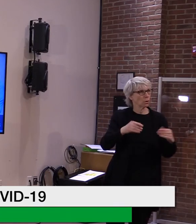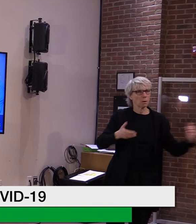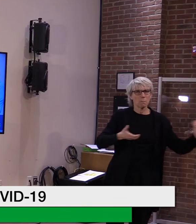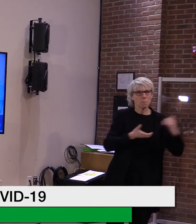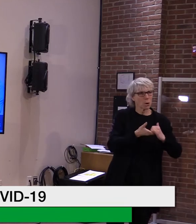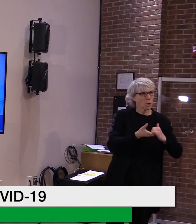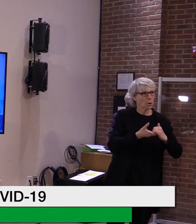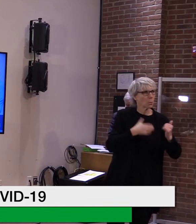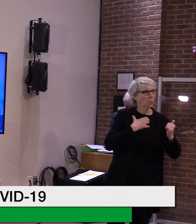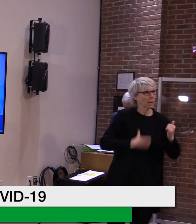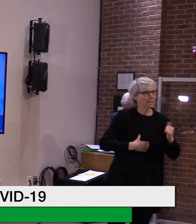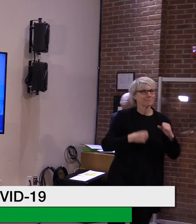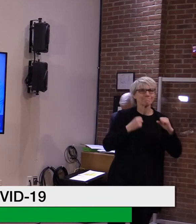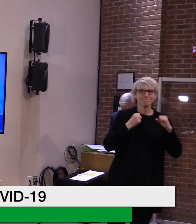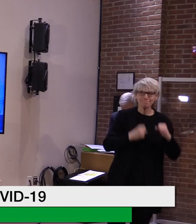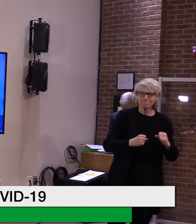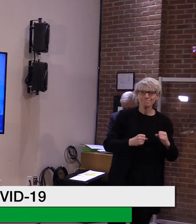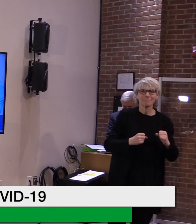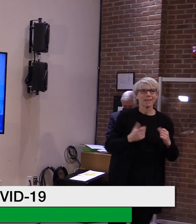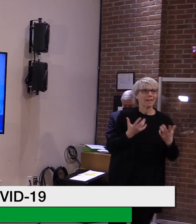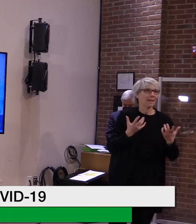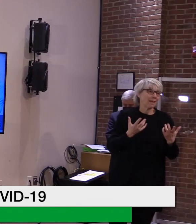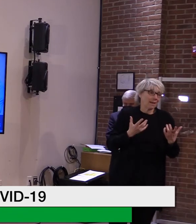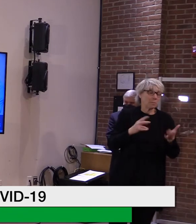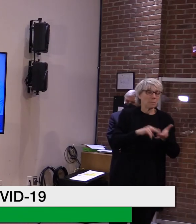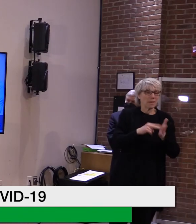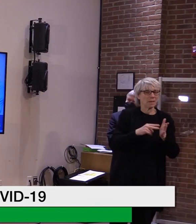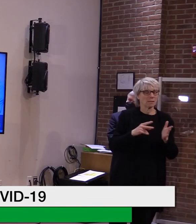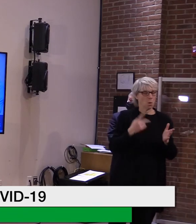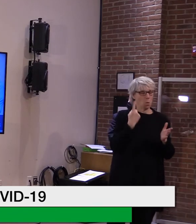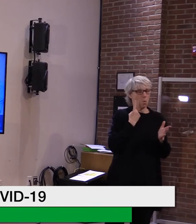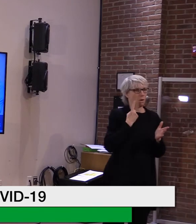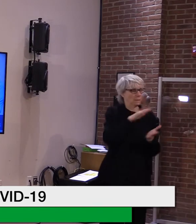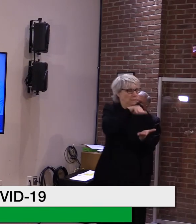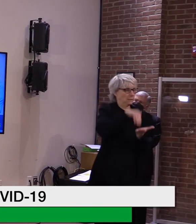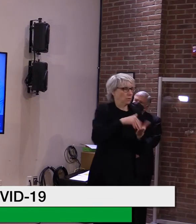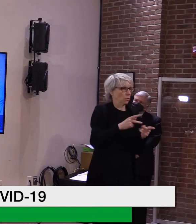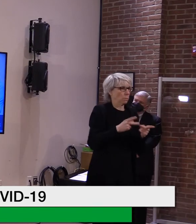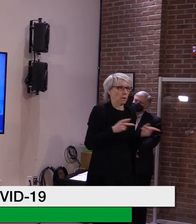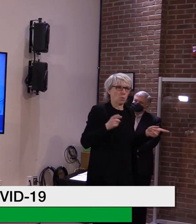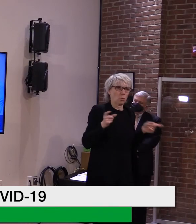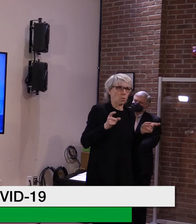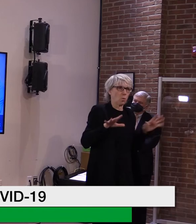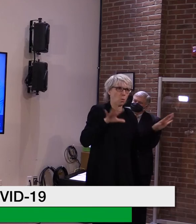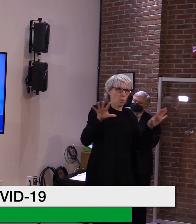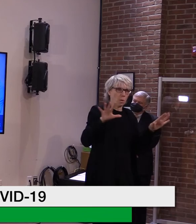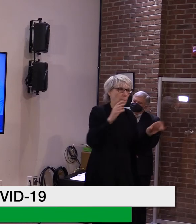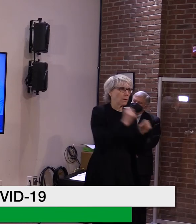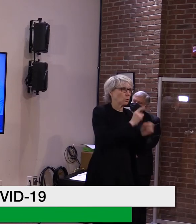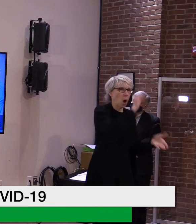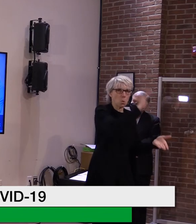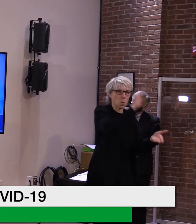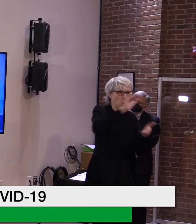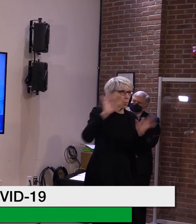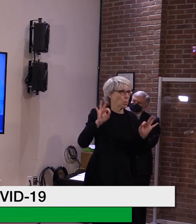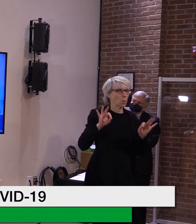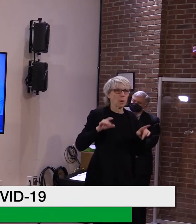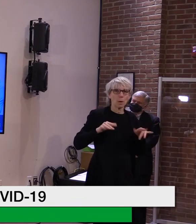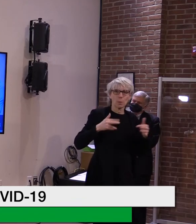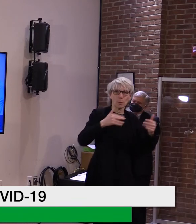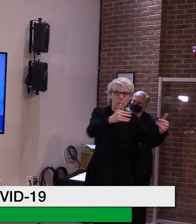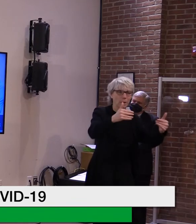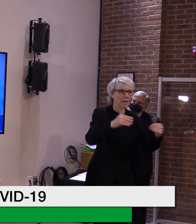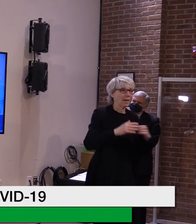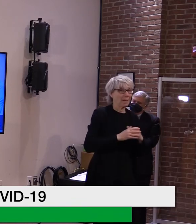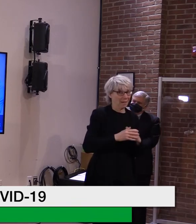in a, in a way that is efficient and that, in a way that they can use them up. Um, but so we, we get charged, uh,